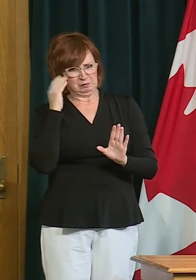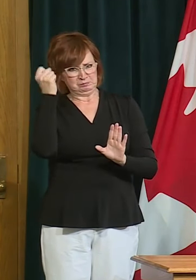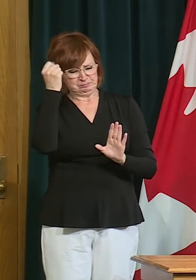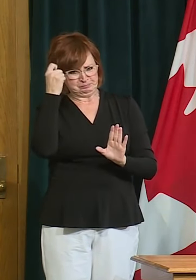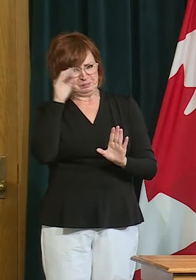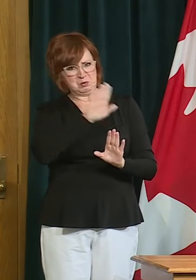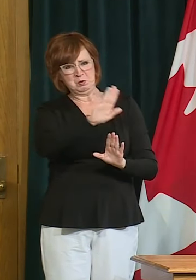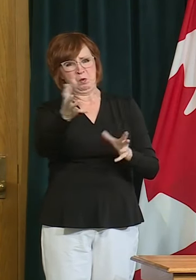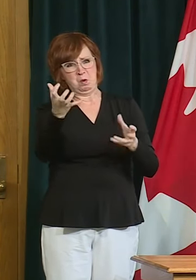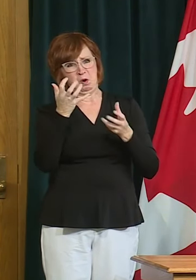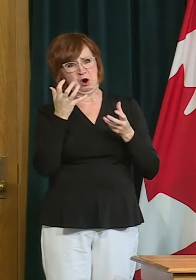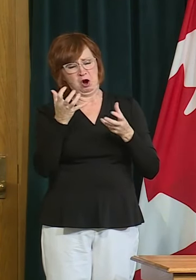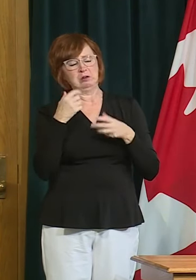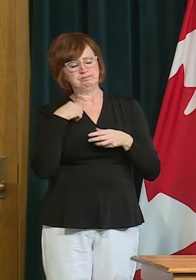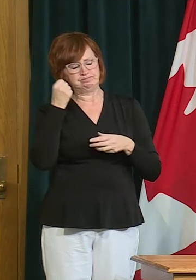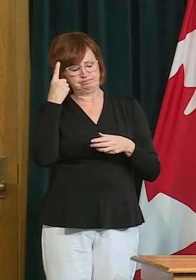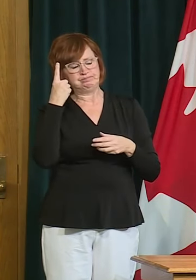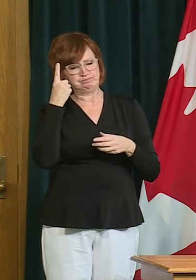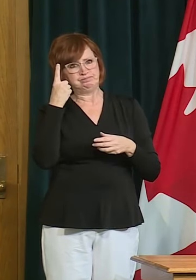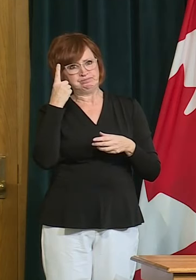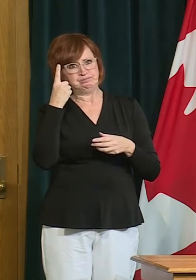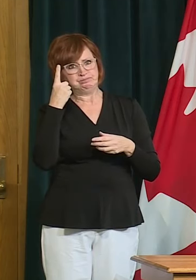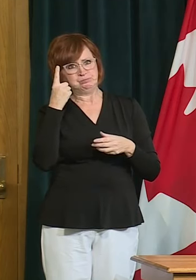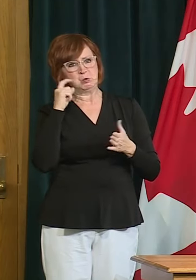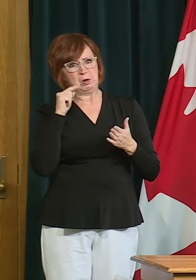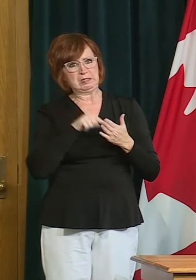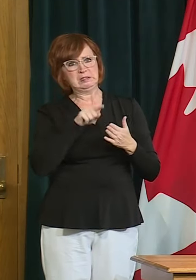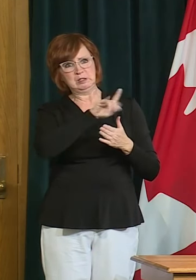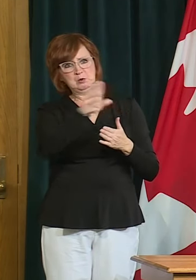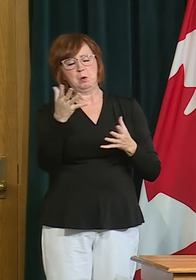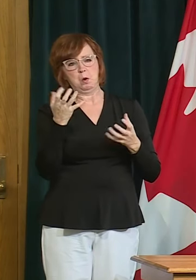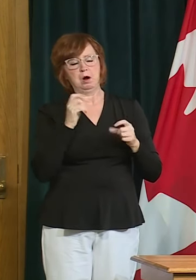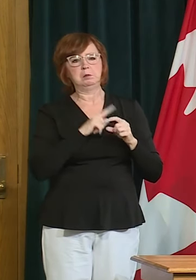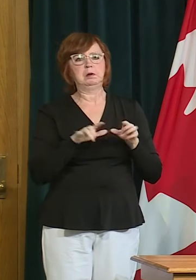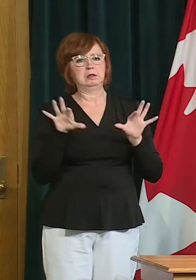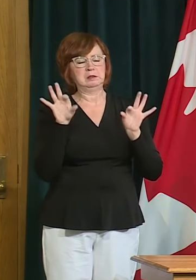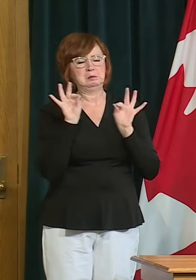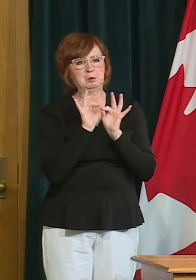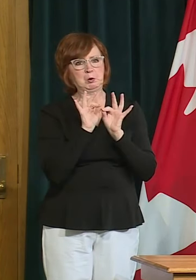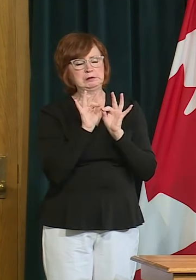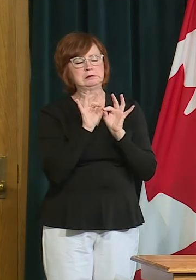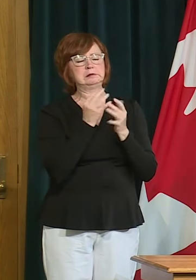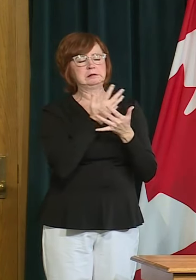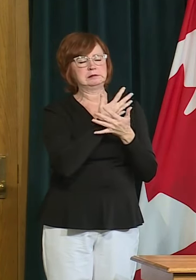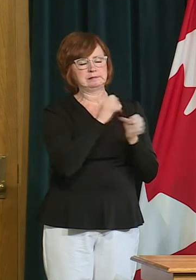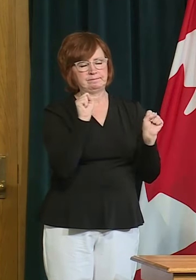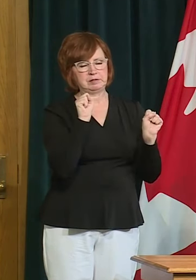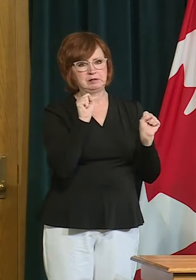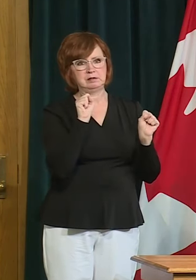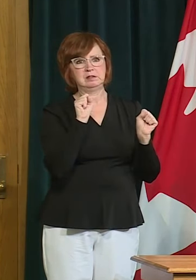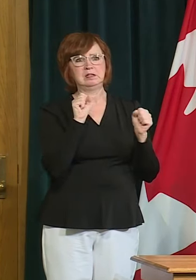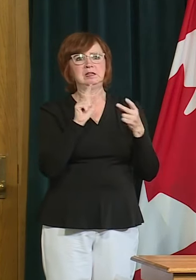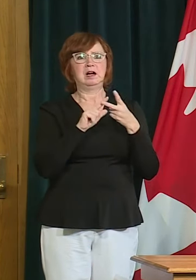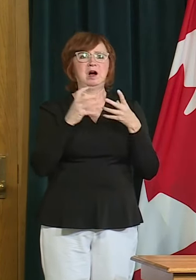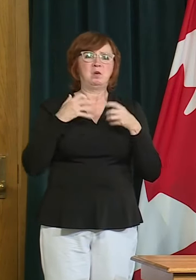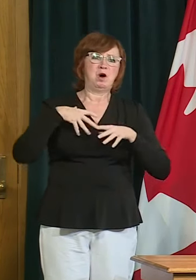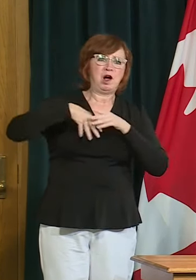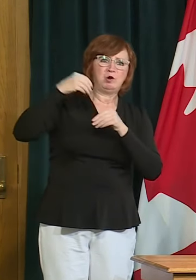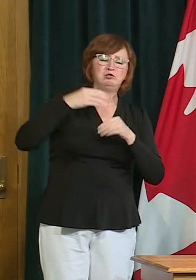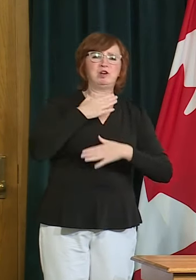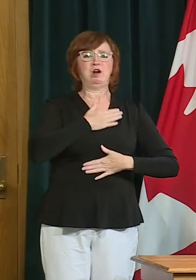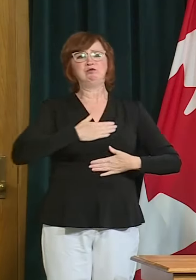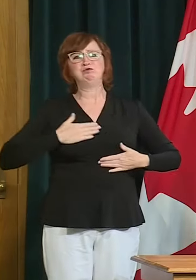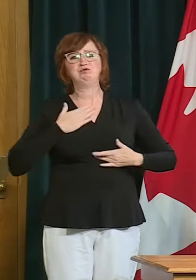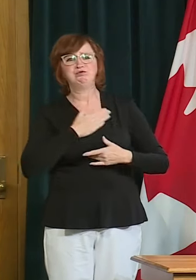activities and important medical services in our communities. And I know that everything that has been temporarily closed whether it's a